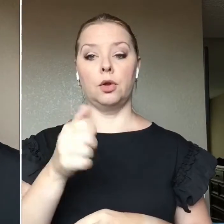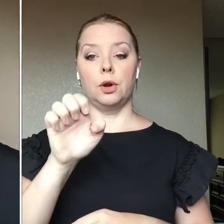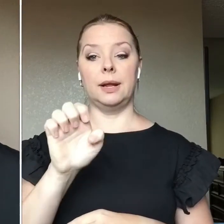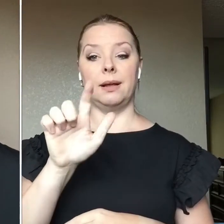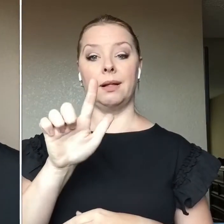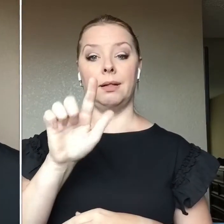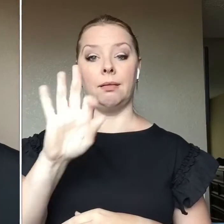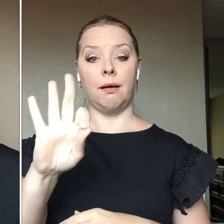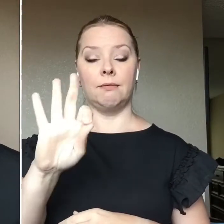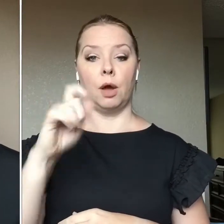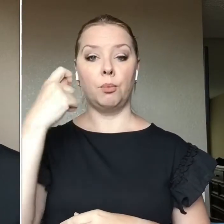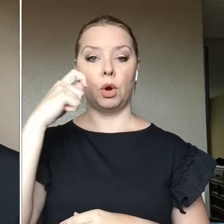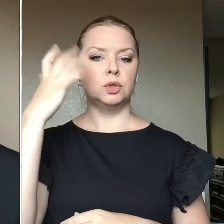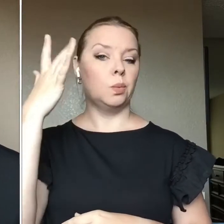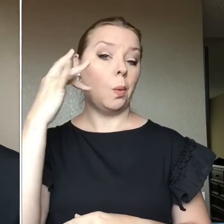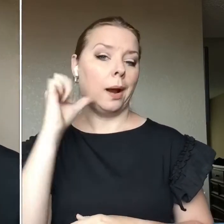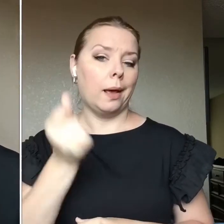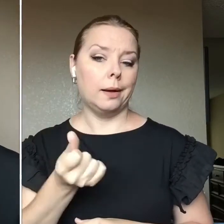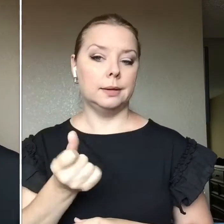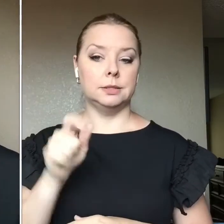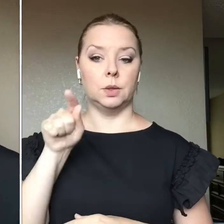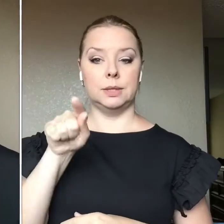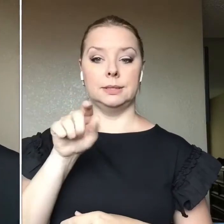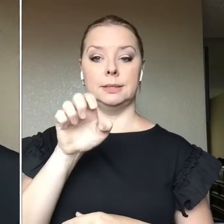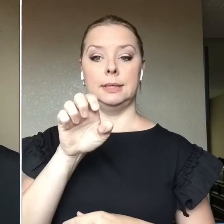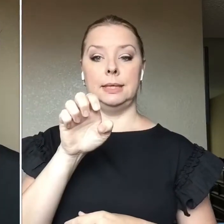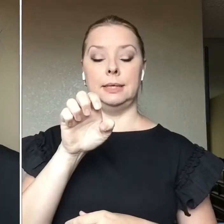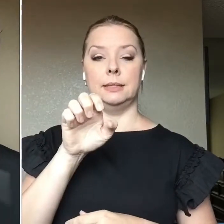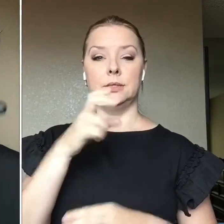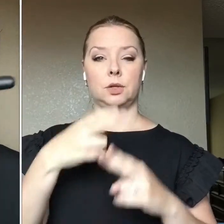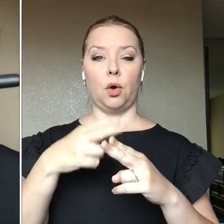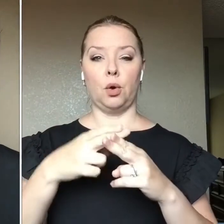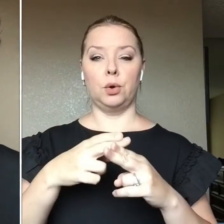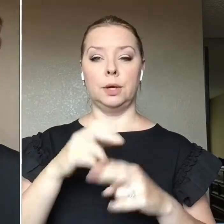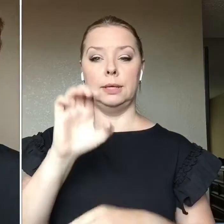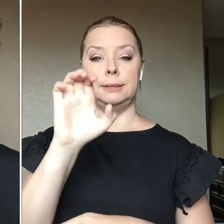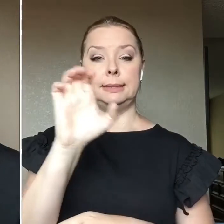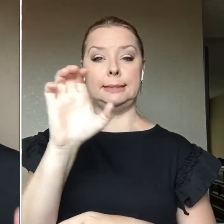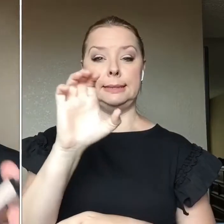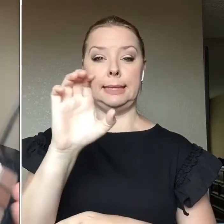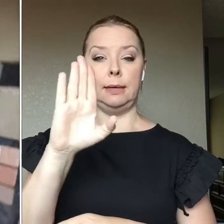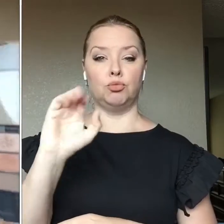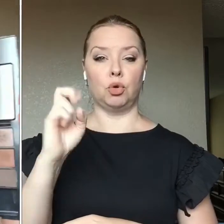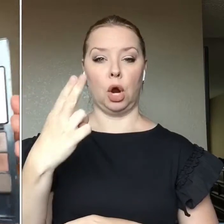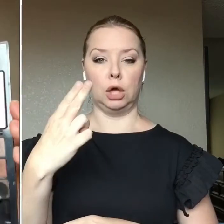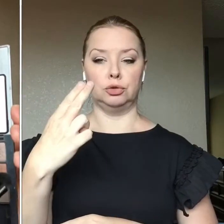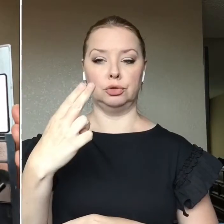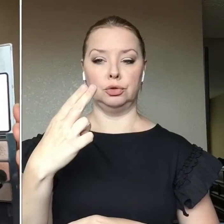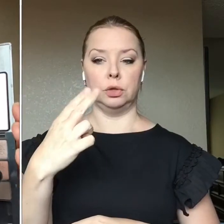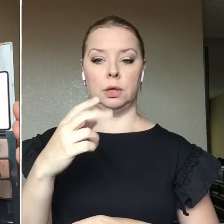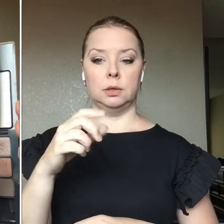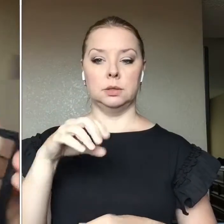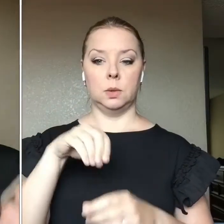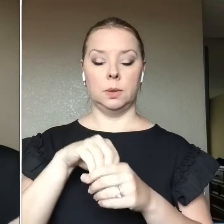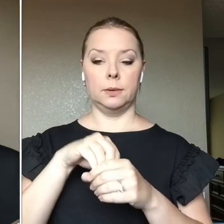not? So this one is an eyeshadow sea brush from ELF. And I'm going into the color for the crease